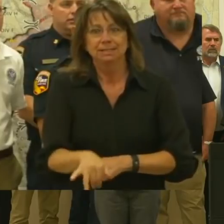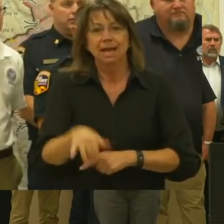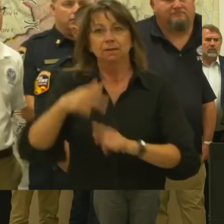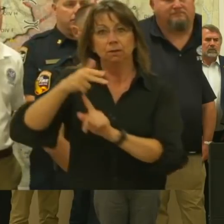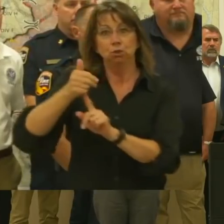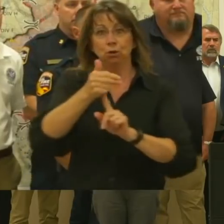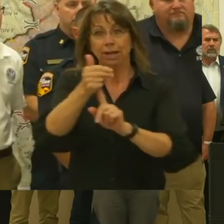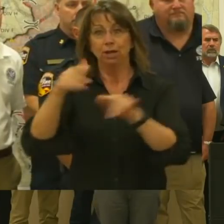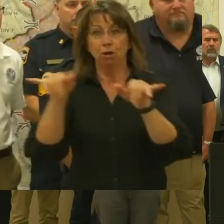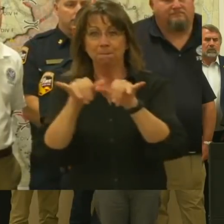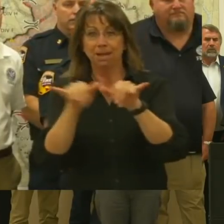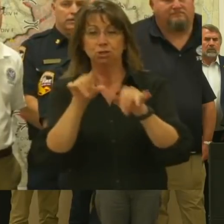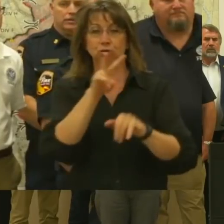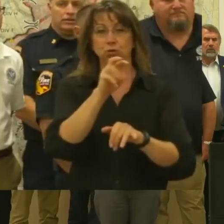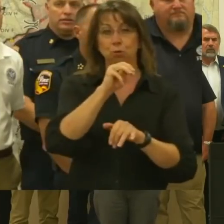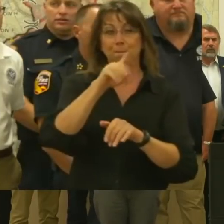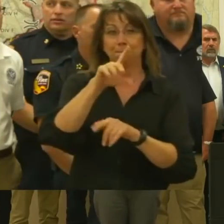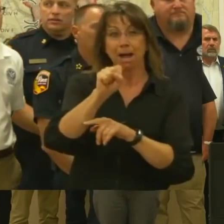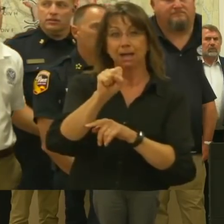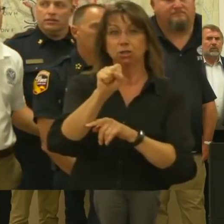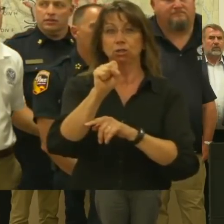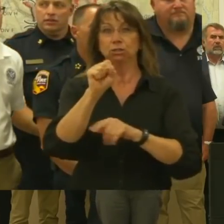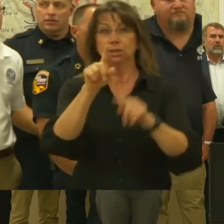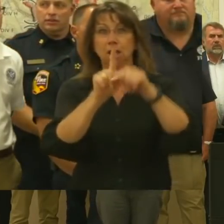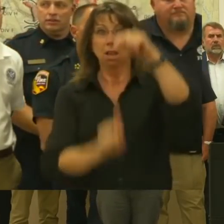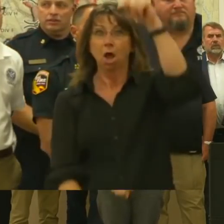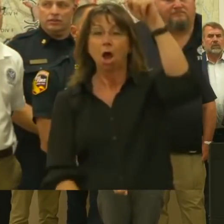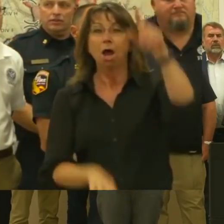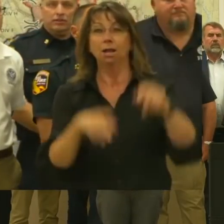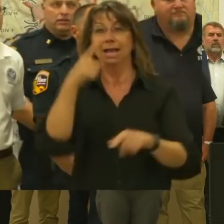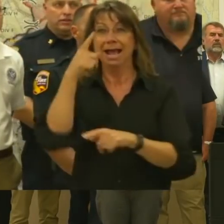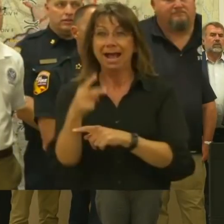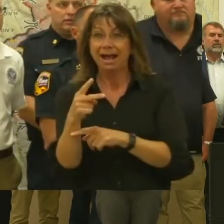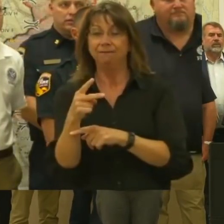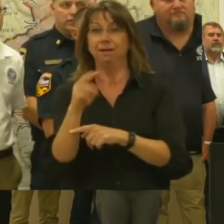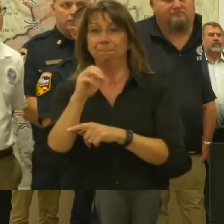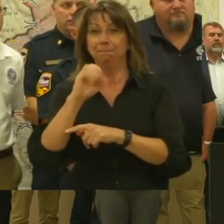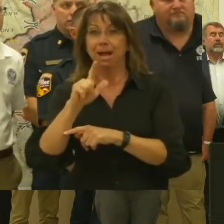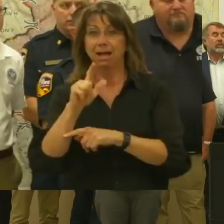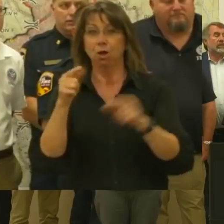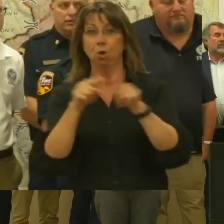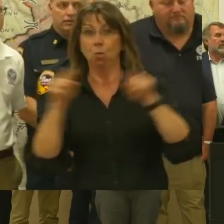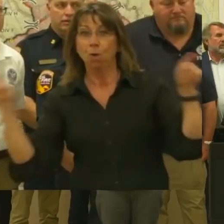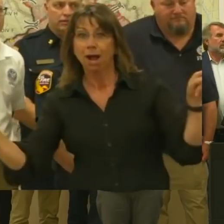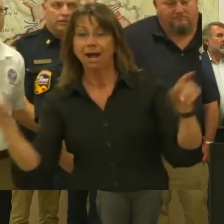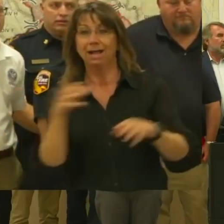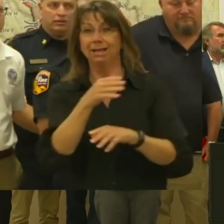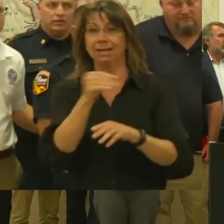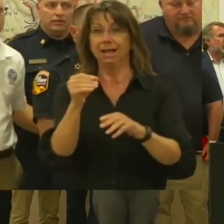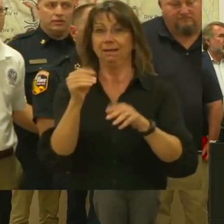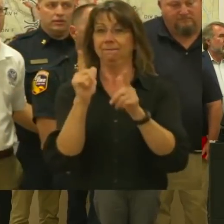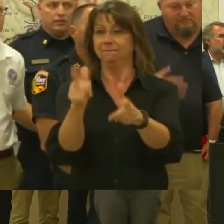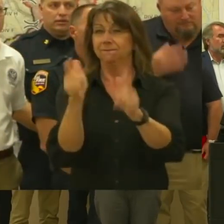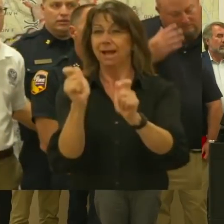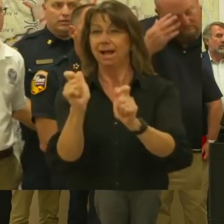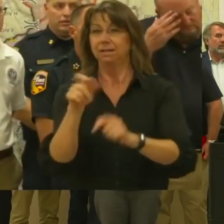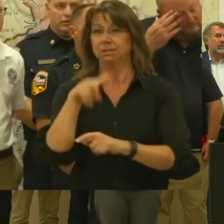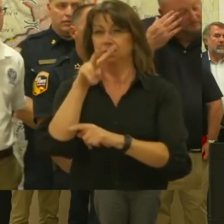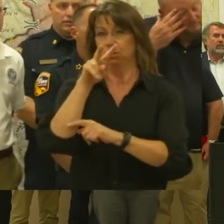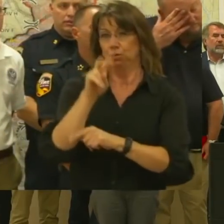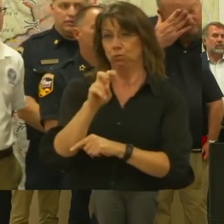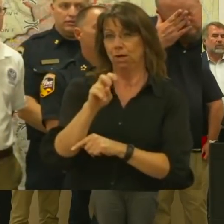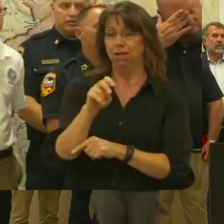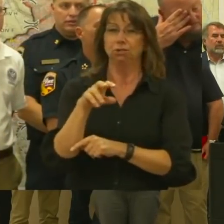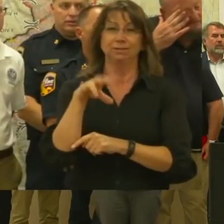half a mile wide. I understand it clocked in at about 143 miles per hour at about 2,700 degrees.